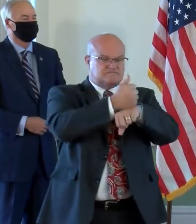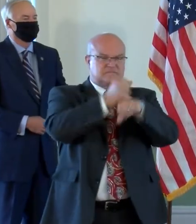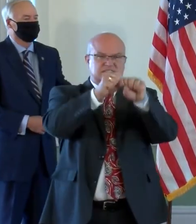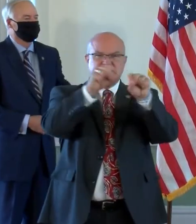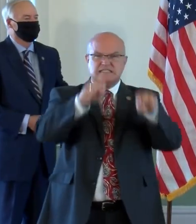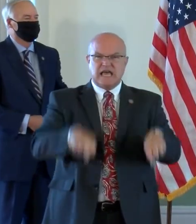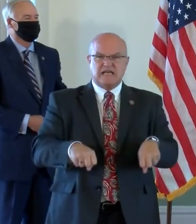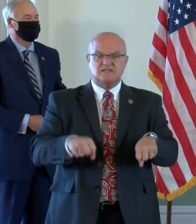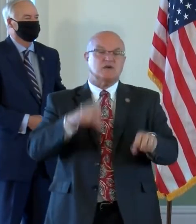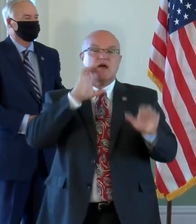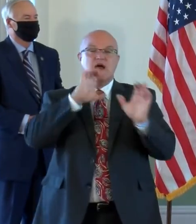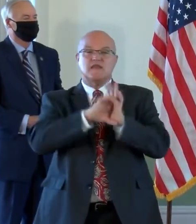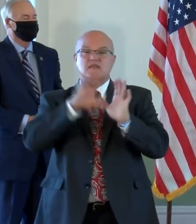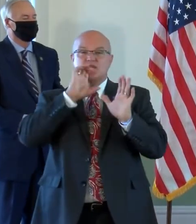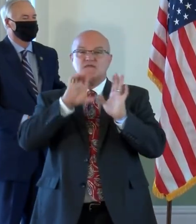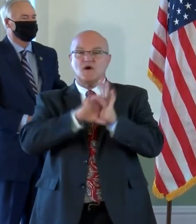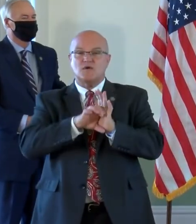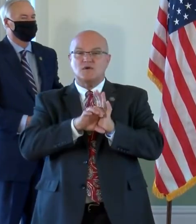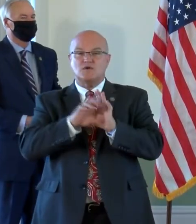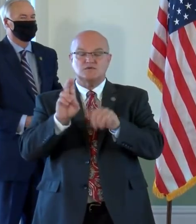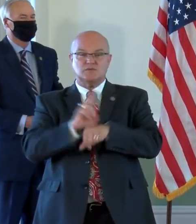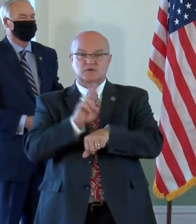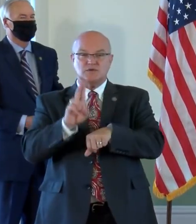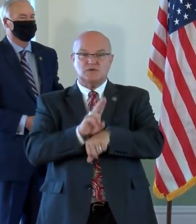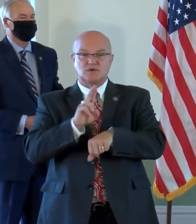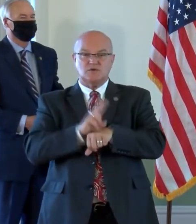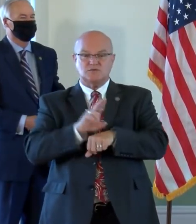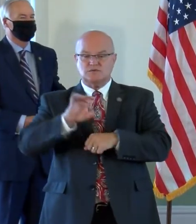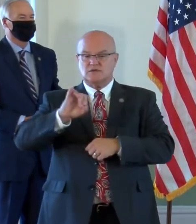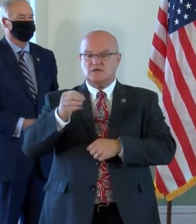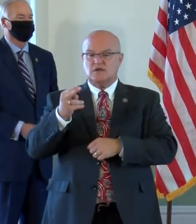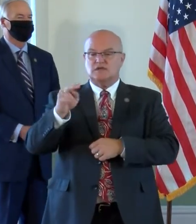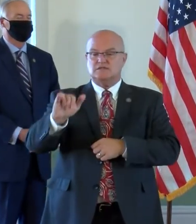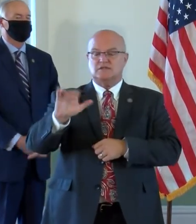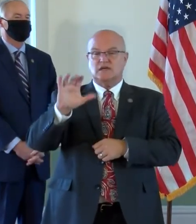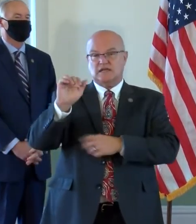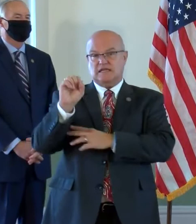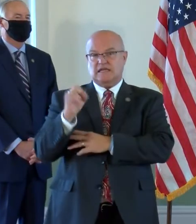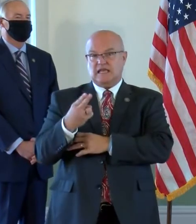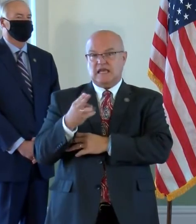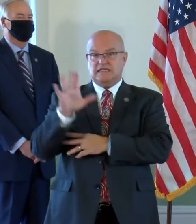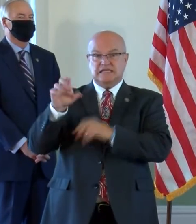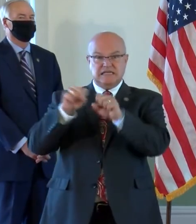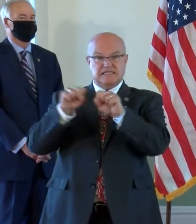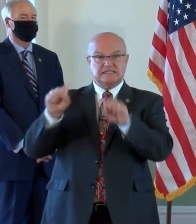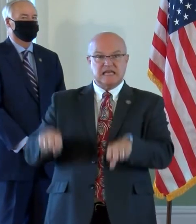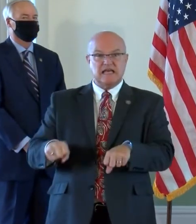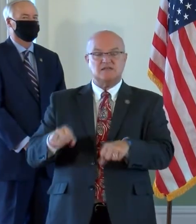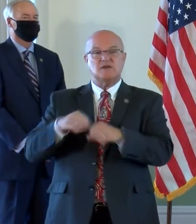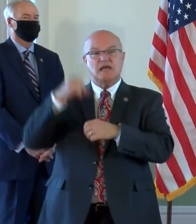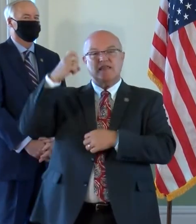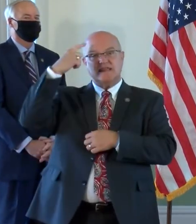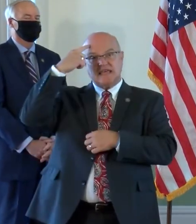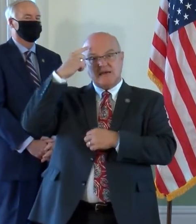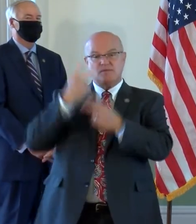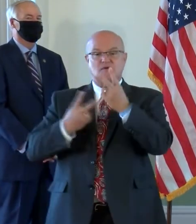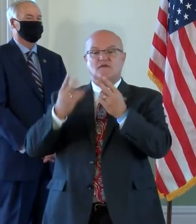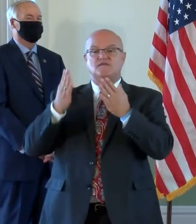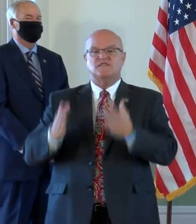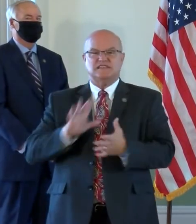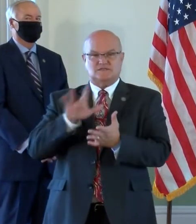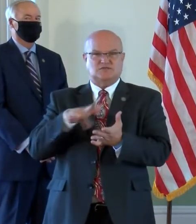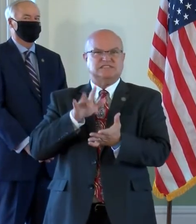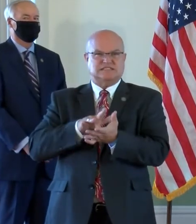photos that will be used for the artists. Johnny Cash, his statue will be in the Capitol Visitor Center.